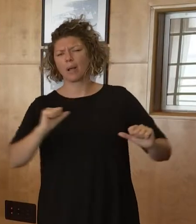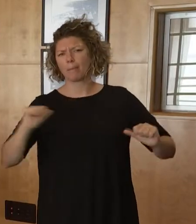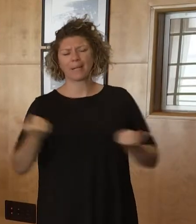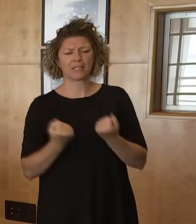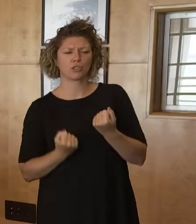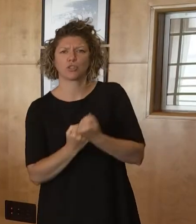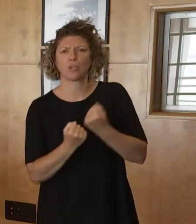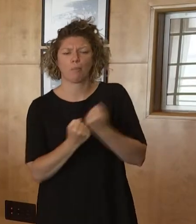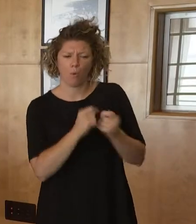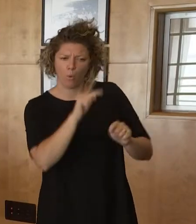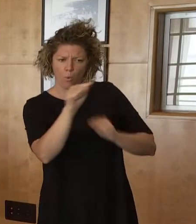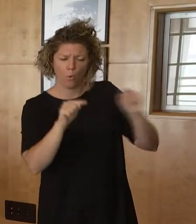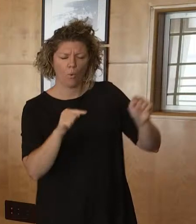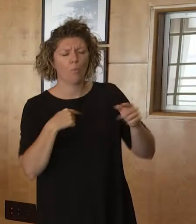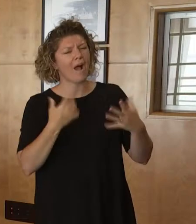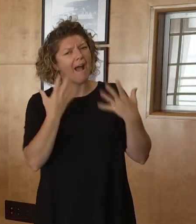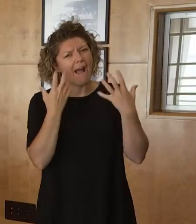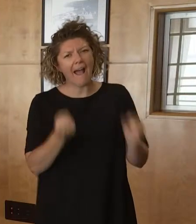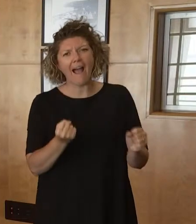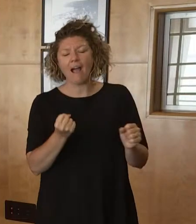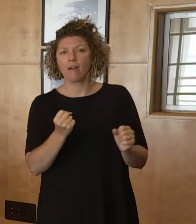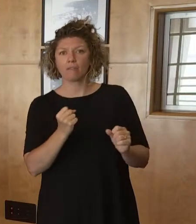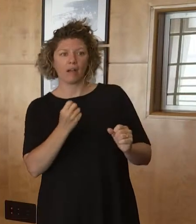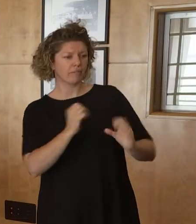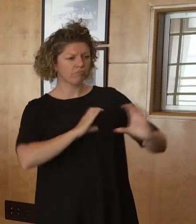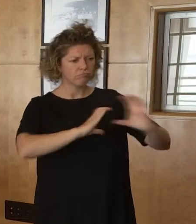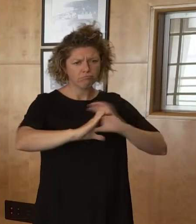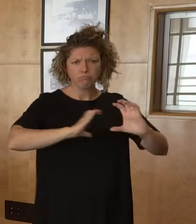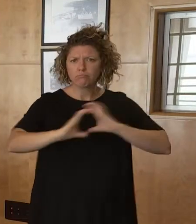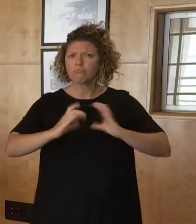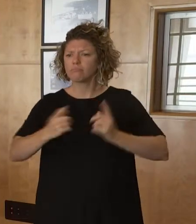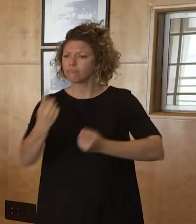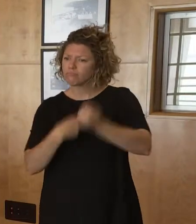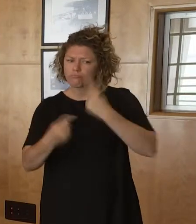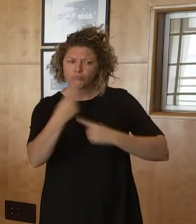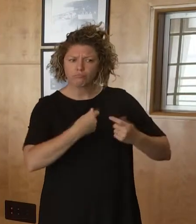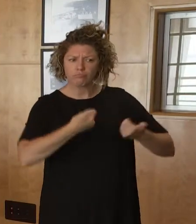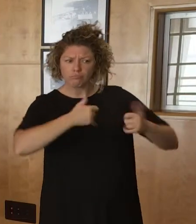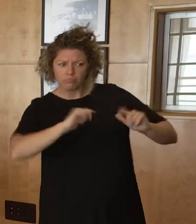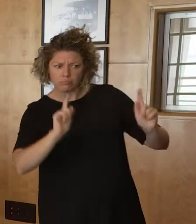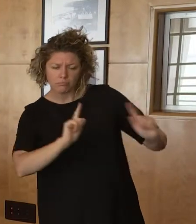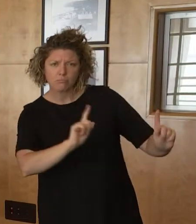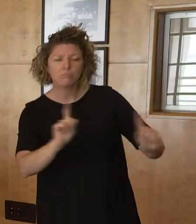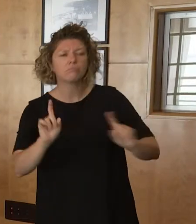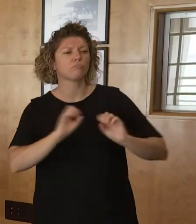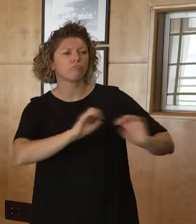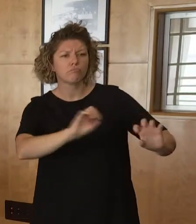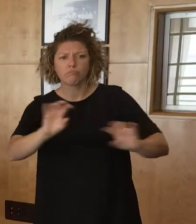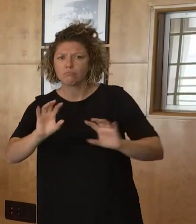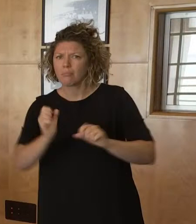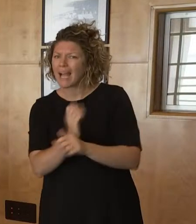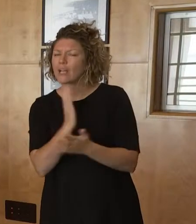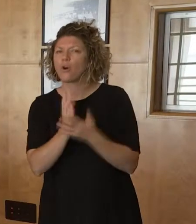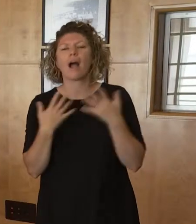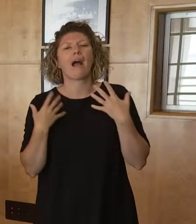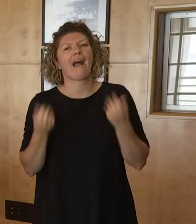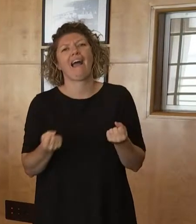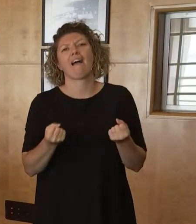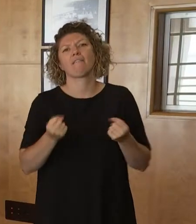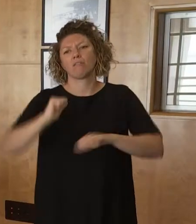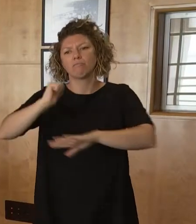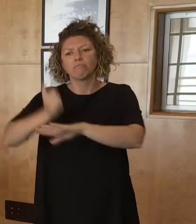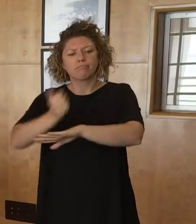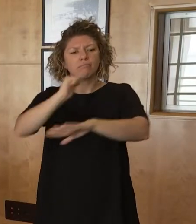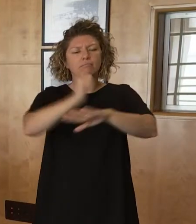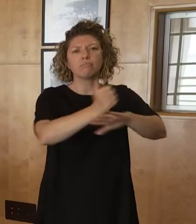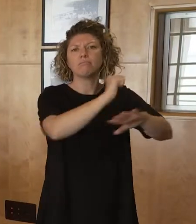that there is direct information from community. Community are providing that, and all of that is taken into account. We've got health teams that